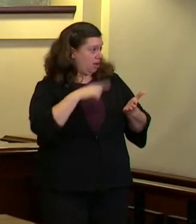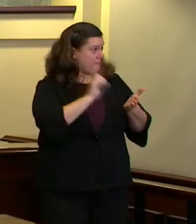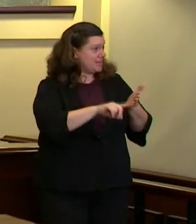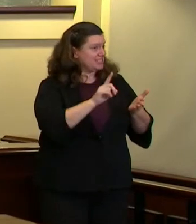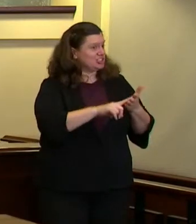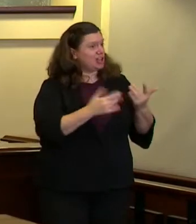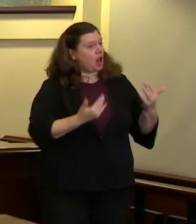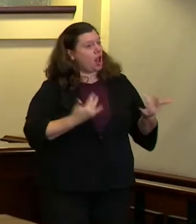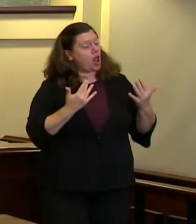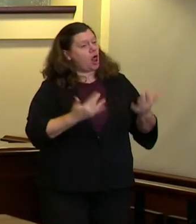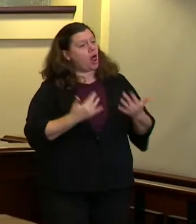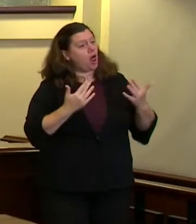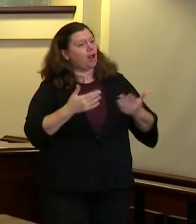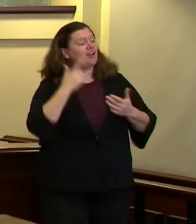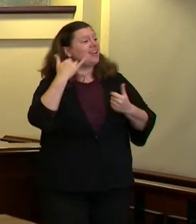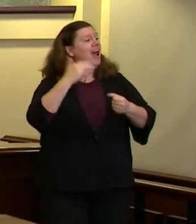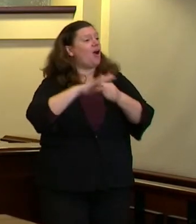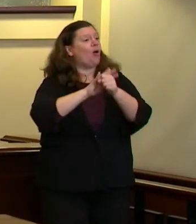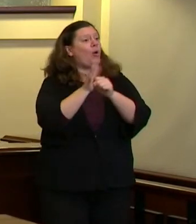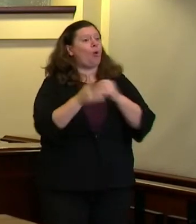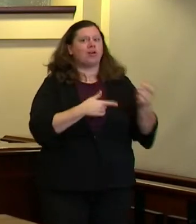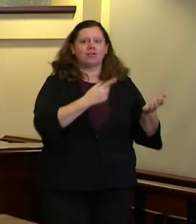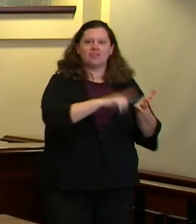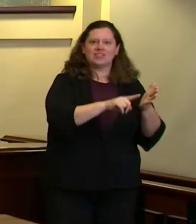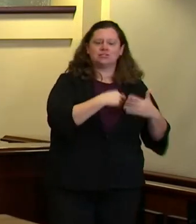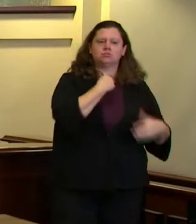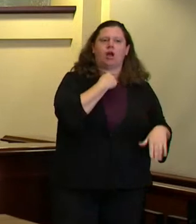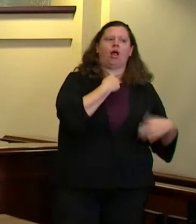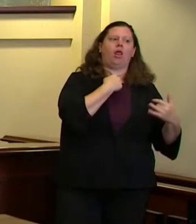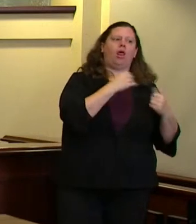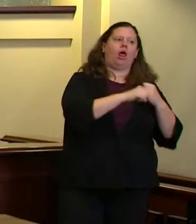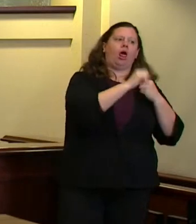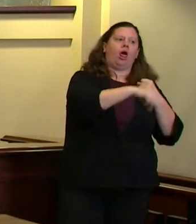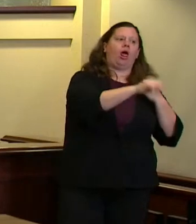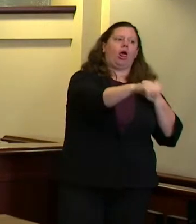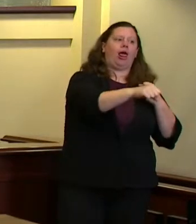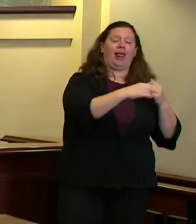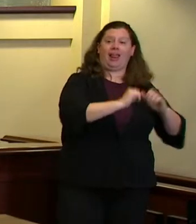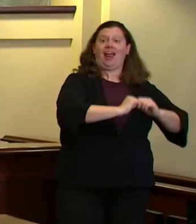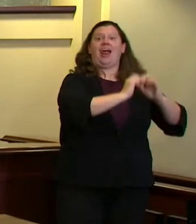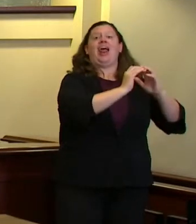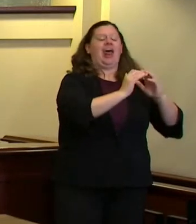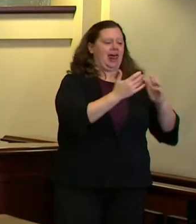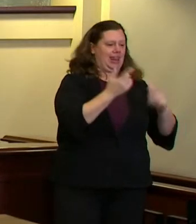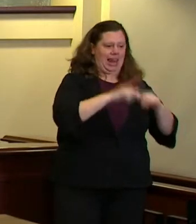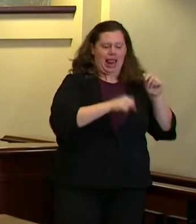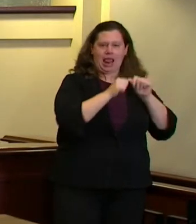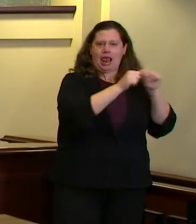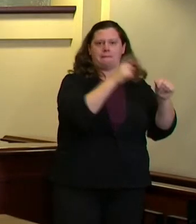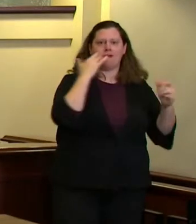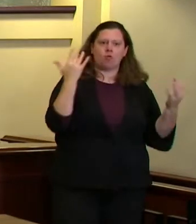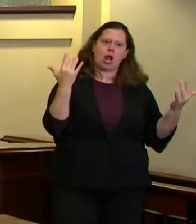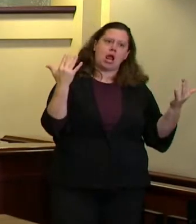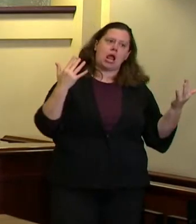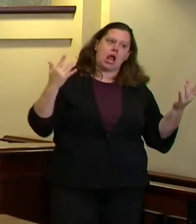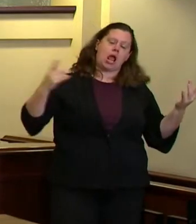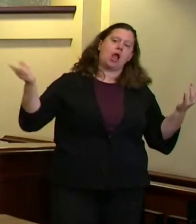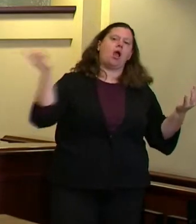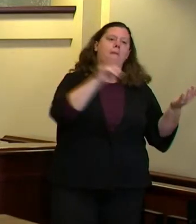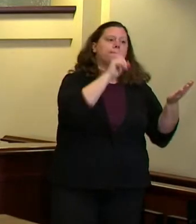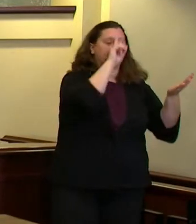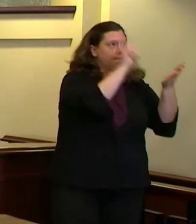around covet about the difficulty of getting sites inspected and they're inspected by different different